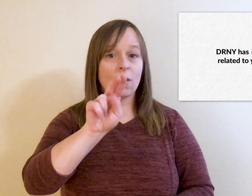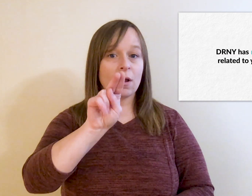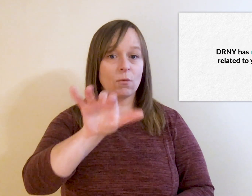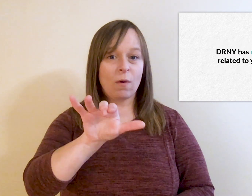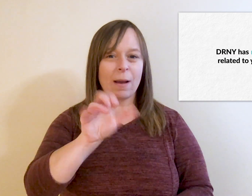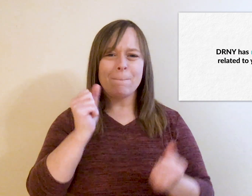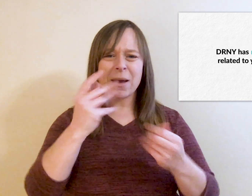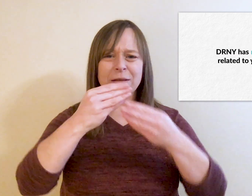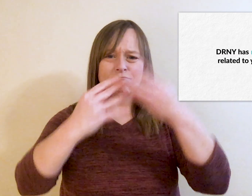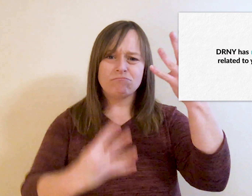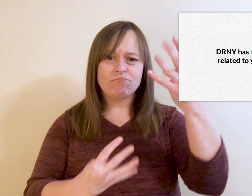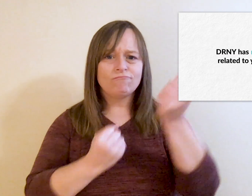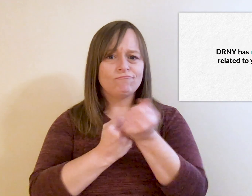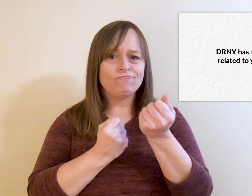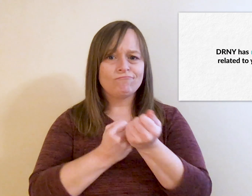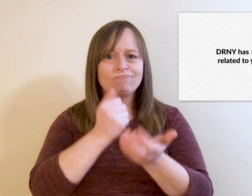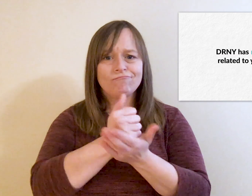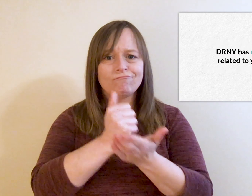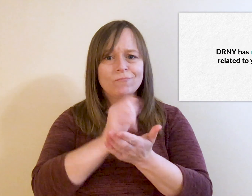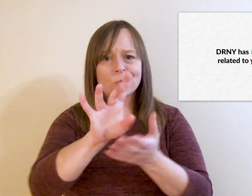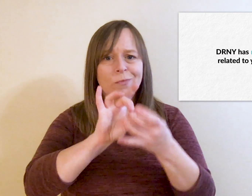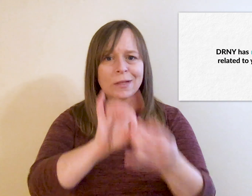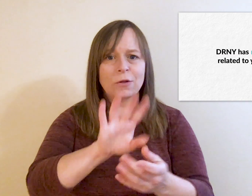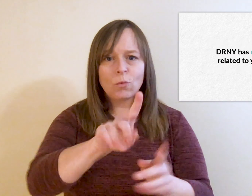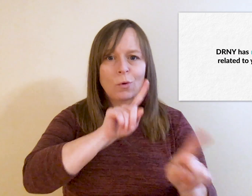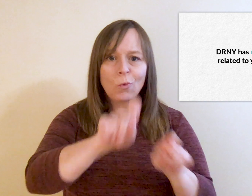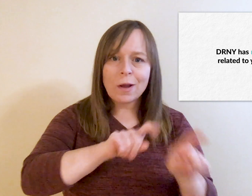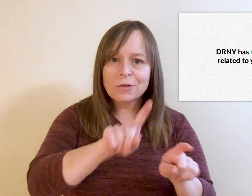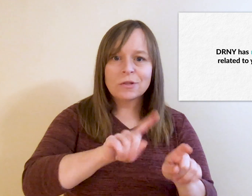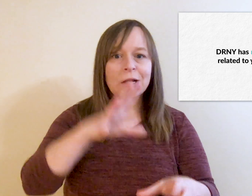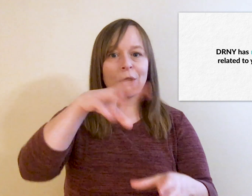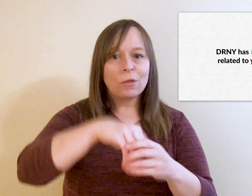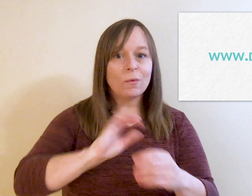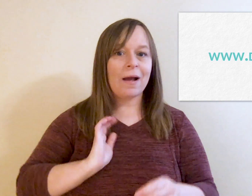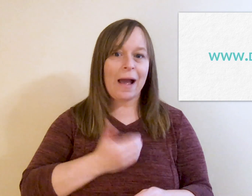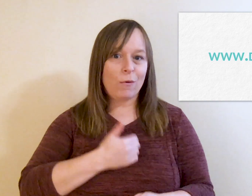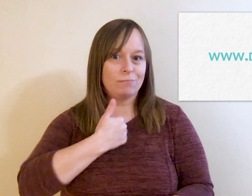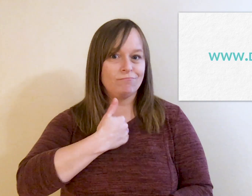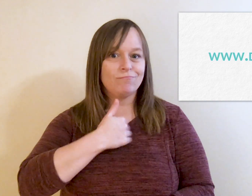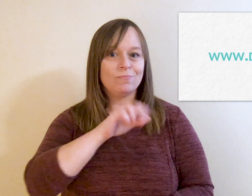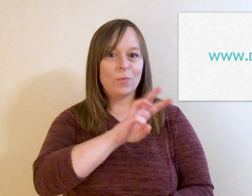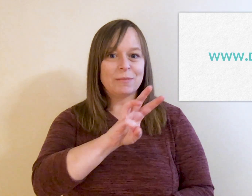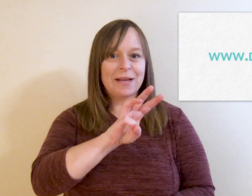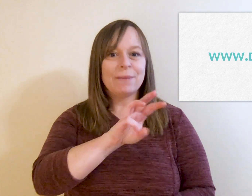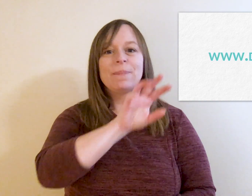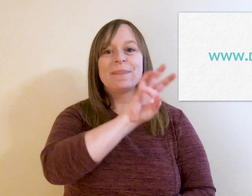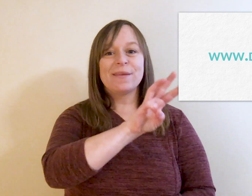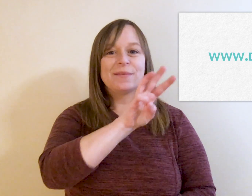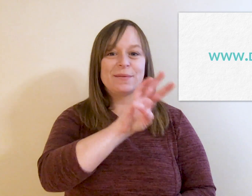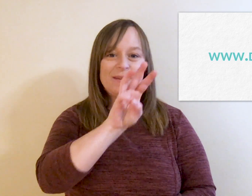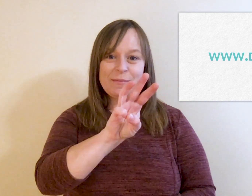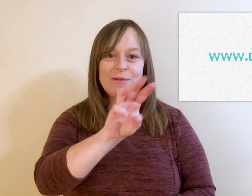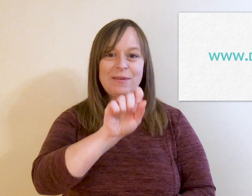DRNY has many resources related to your questions, including our website, www